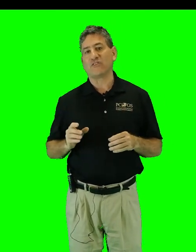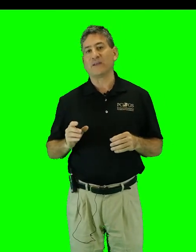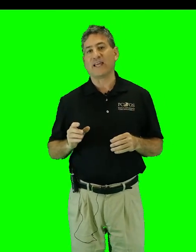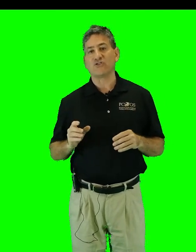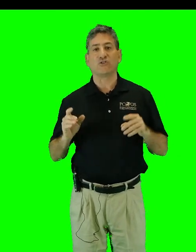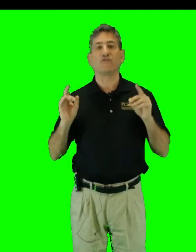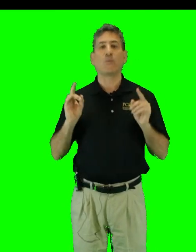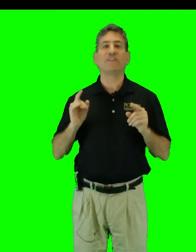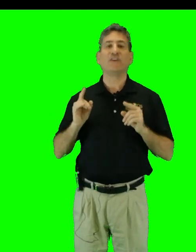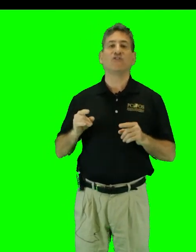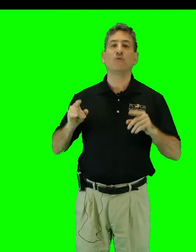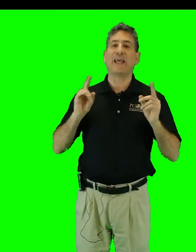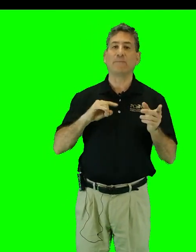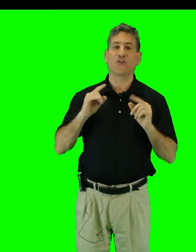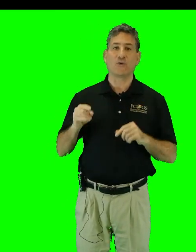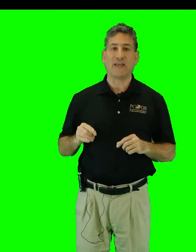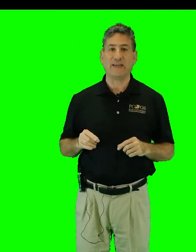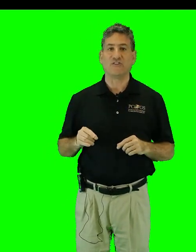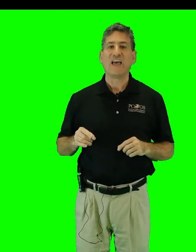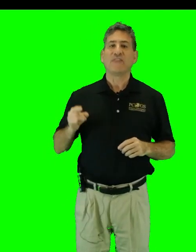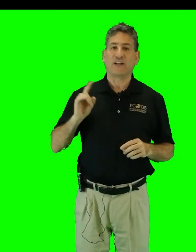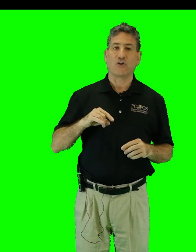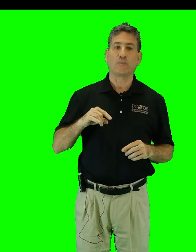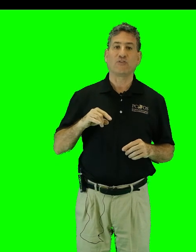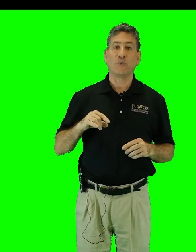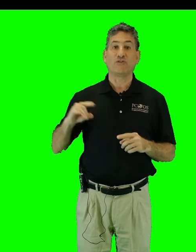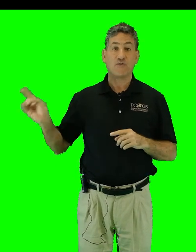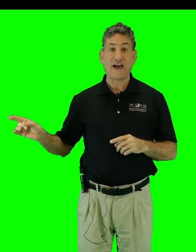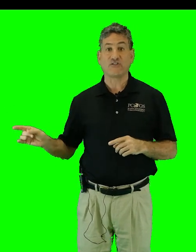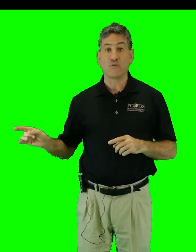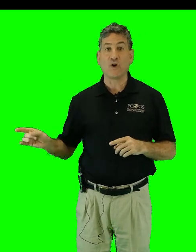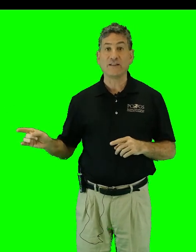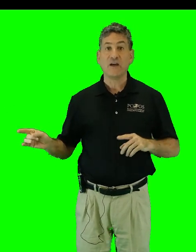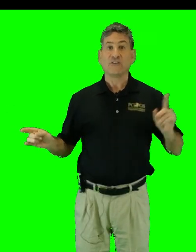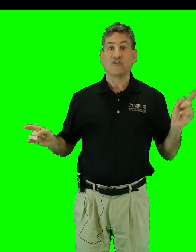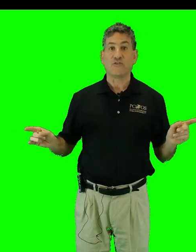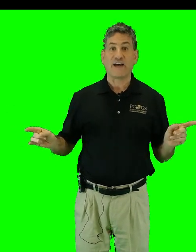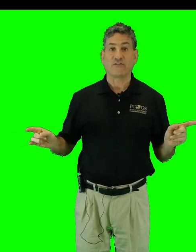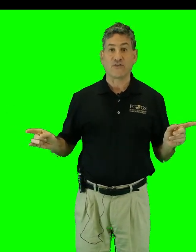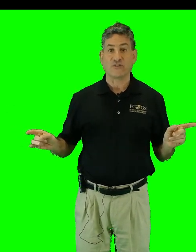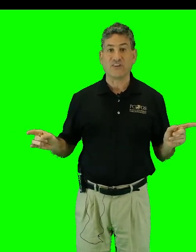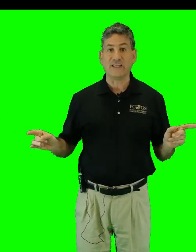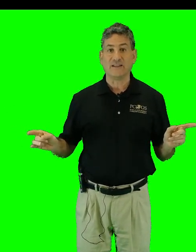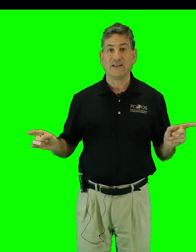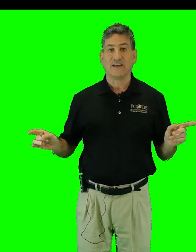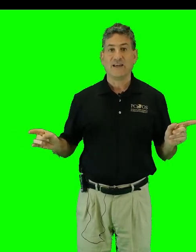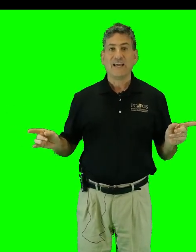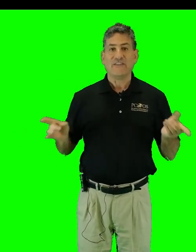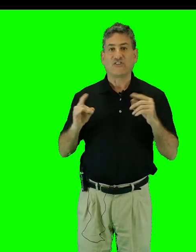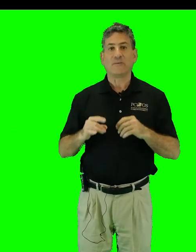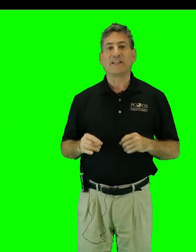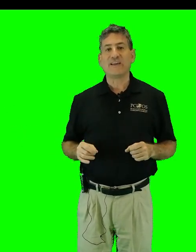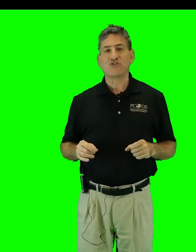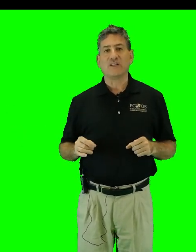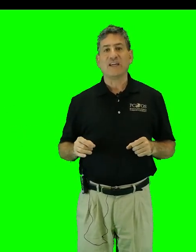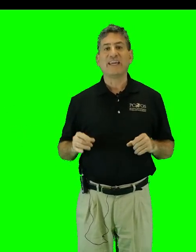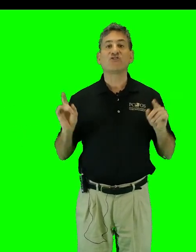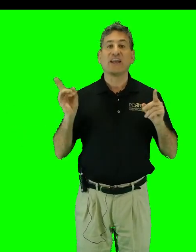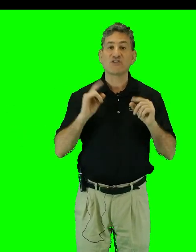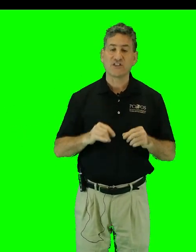simulation of 22 named hurricanes that occurred between 2001 to 2013. In the simulation, he changed the